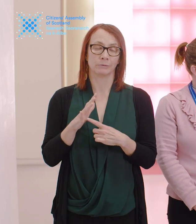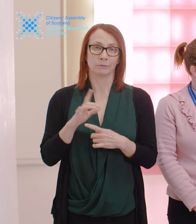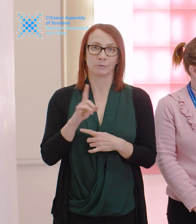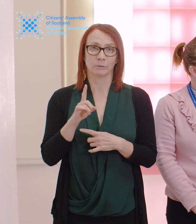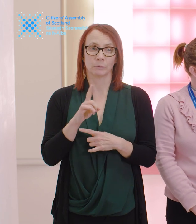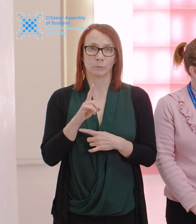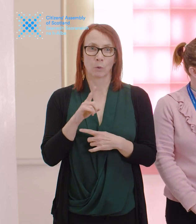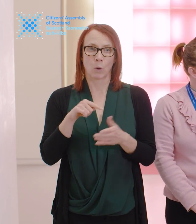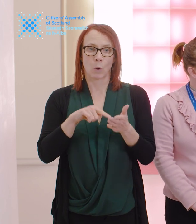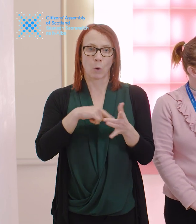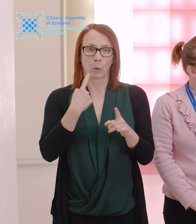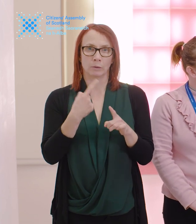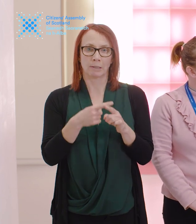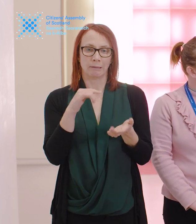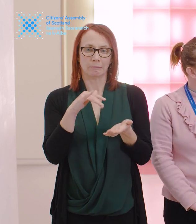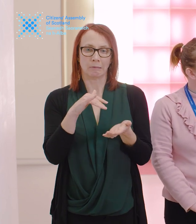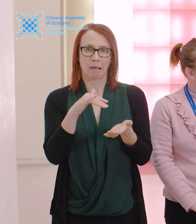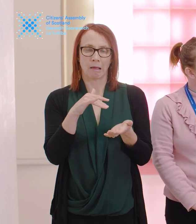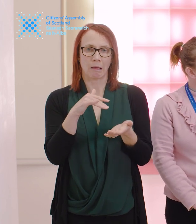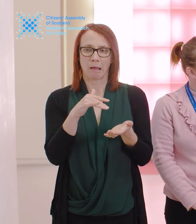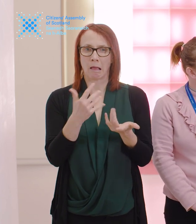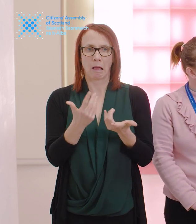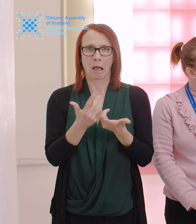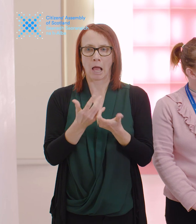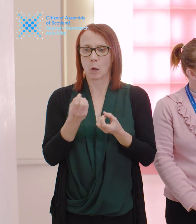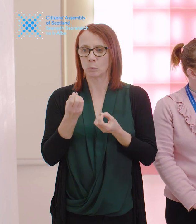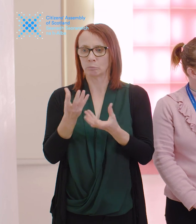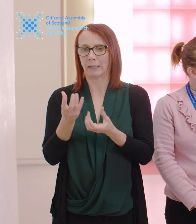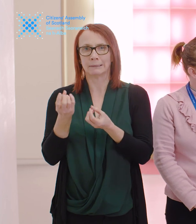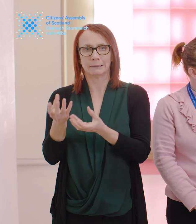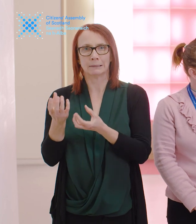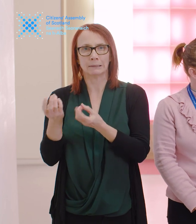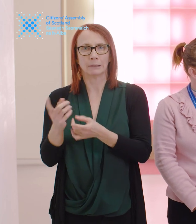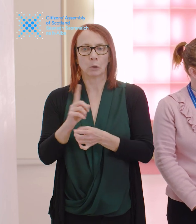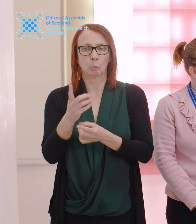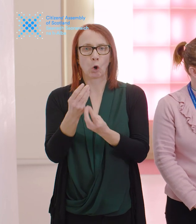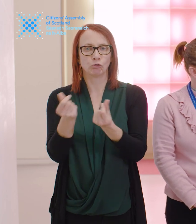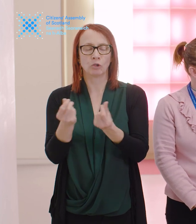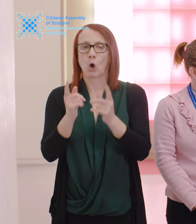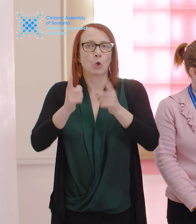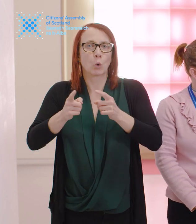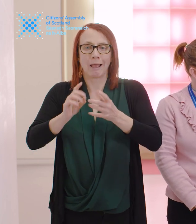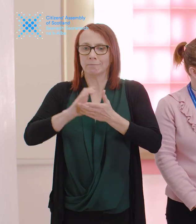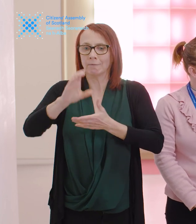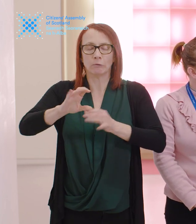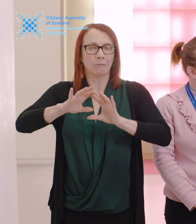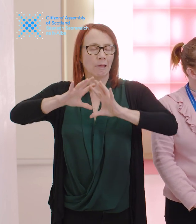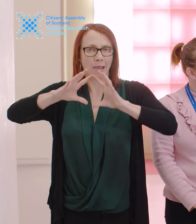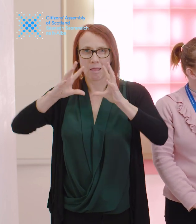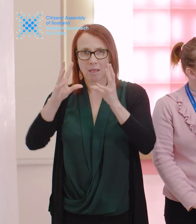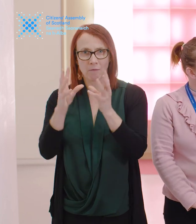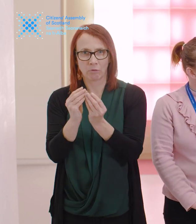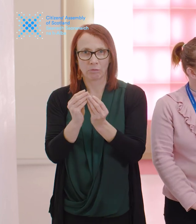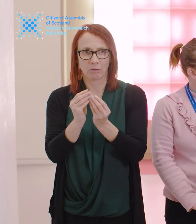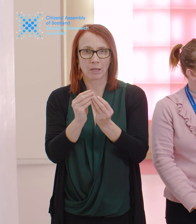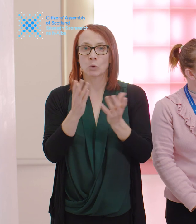when we have tax, how we use it, how we spending it, what resources, you can't have everything so there's going to be an opportunity cost